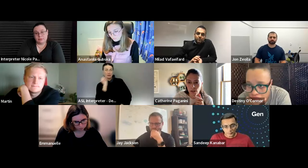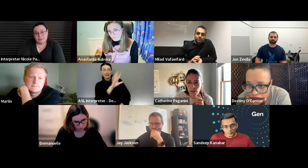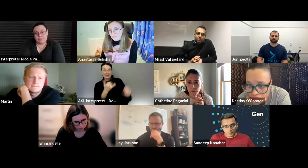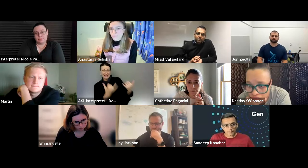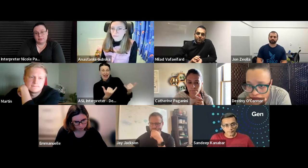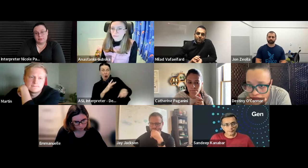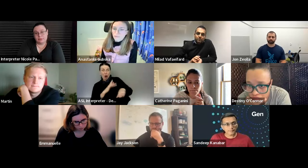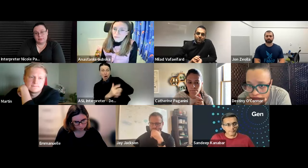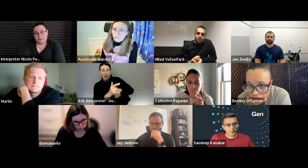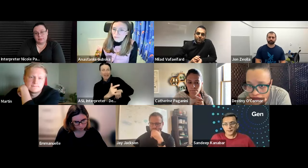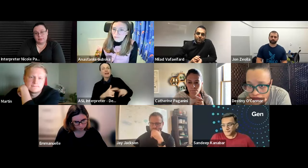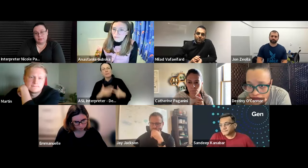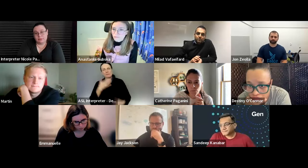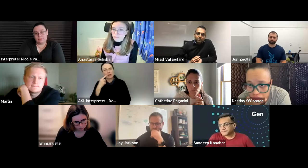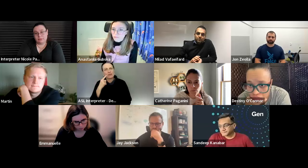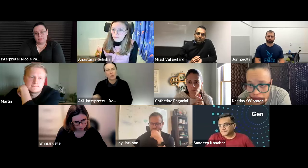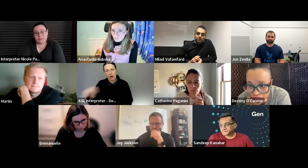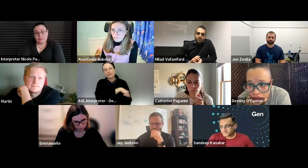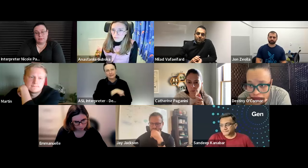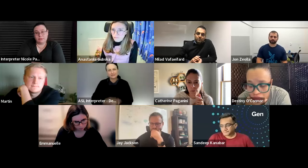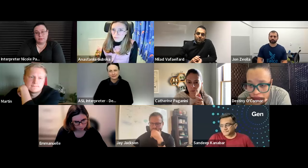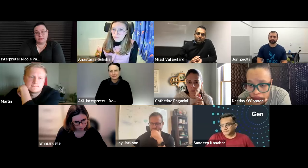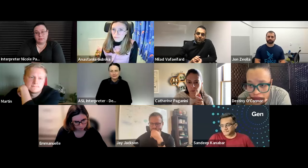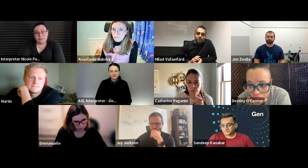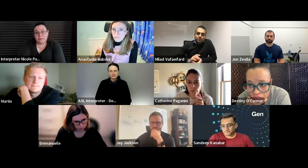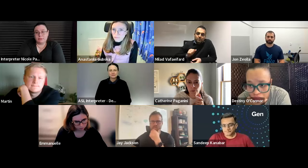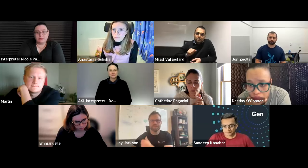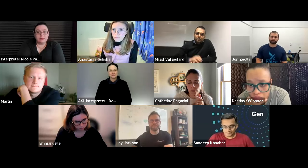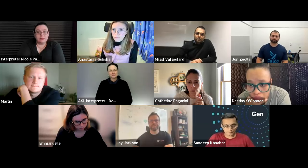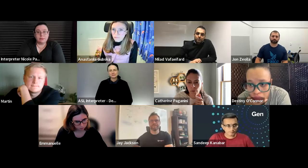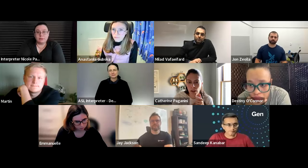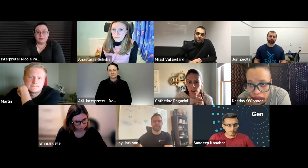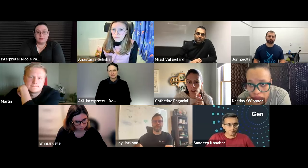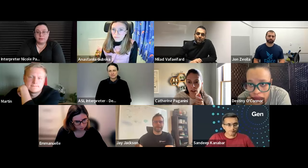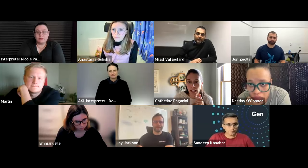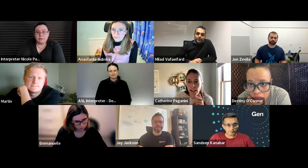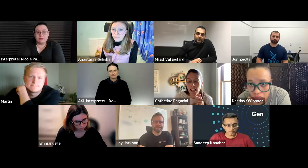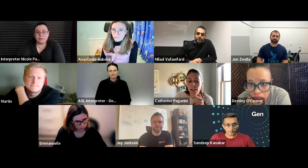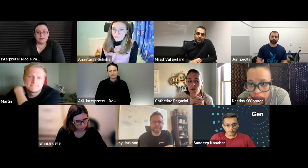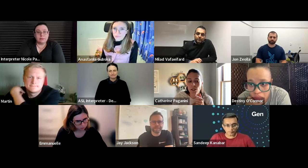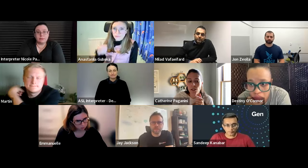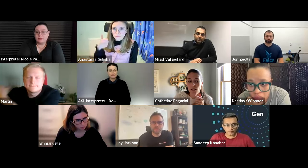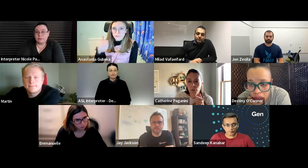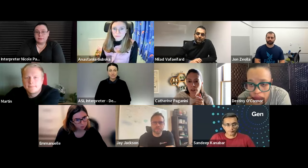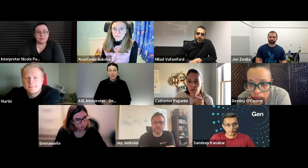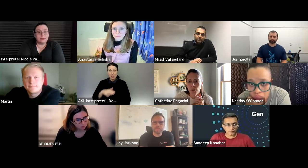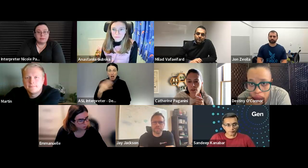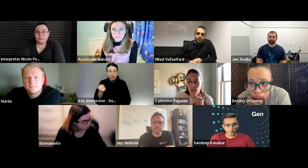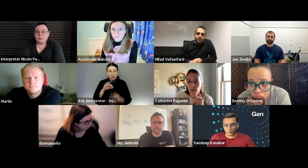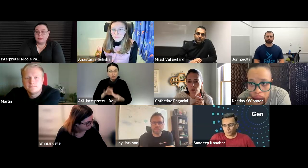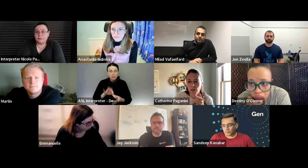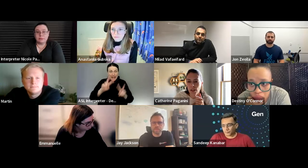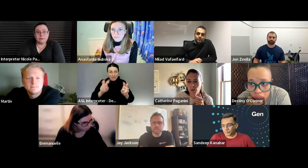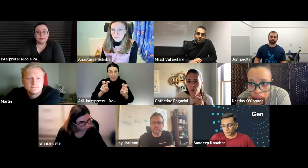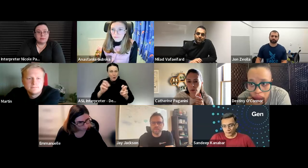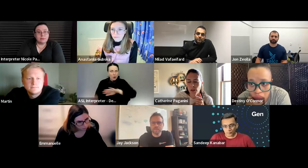anything else on that topic